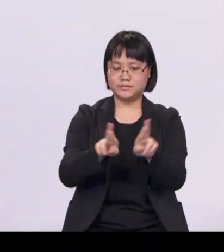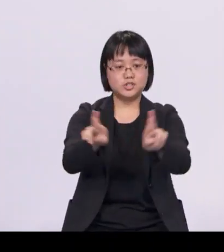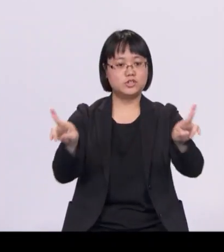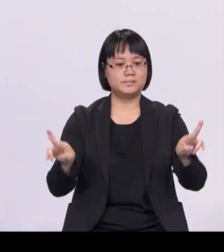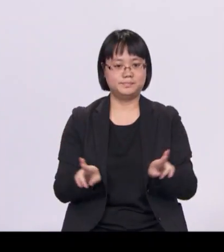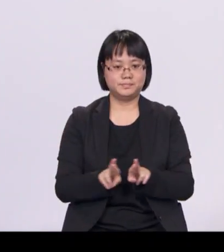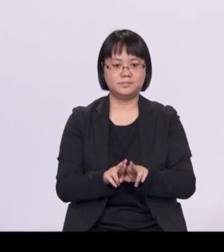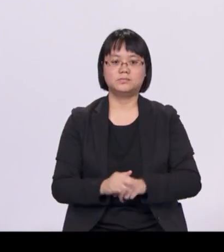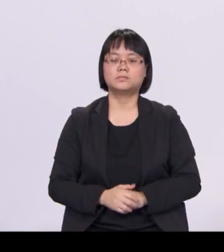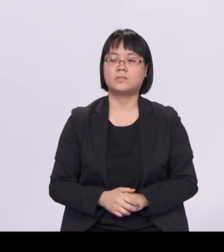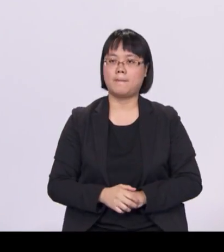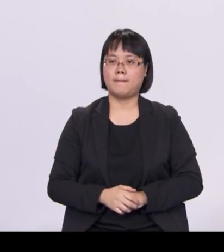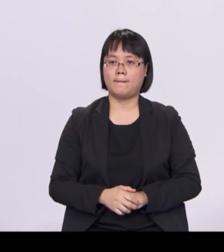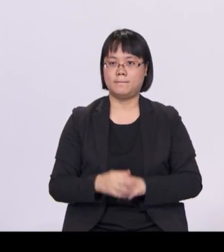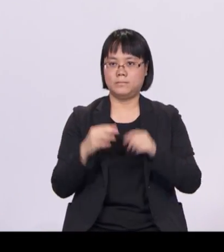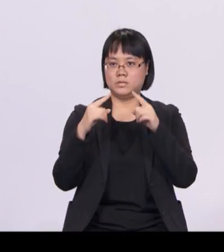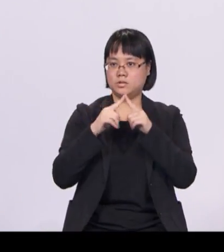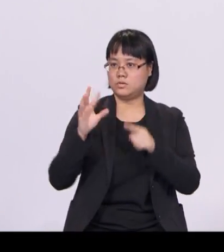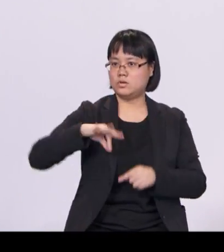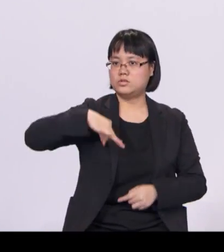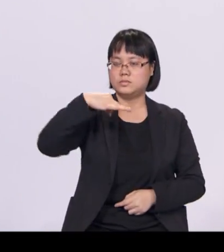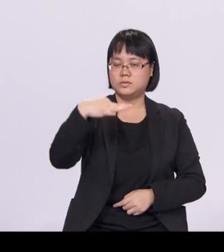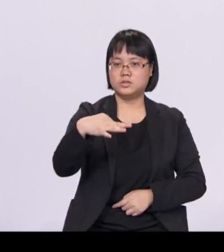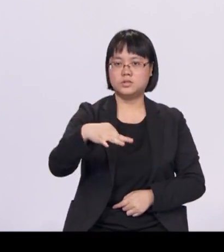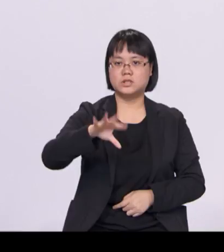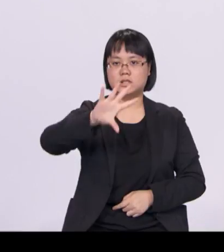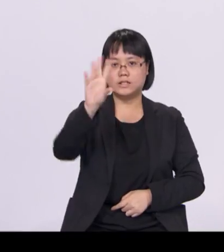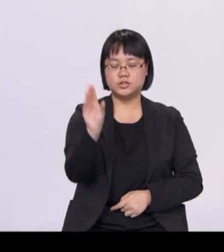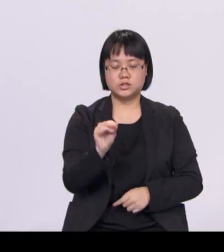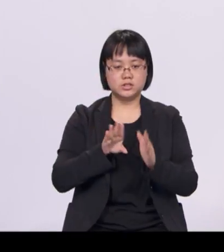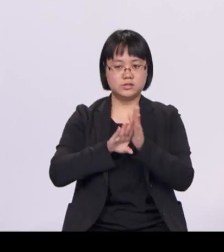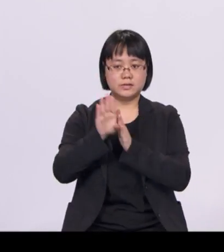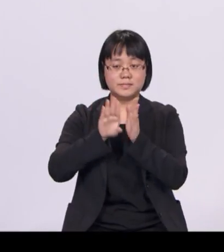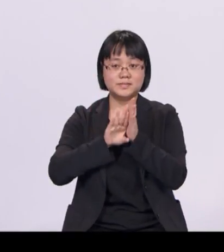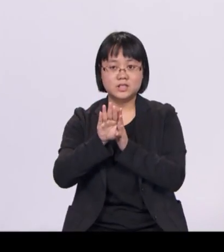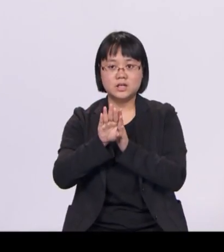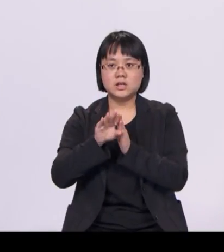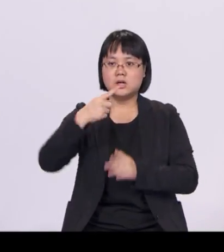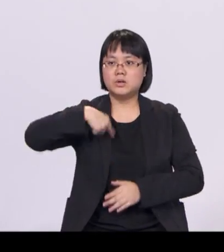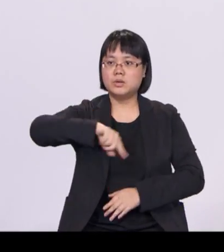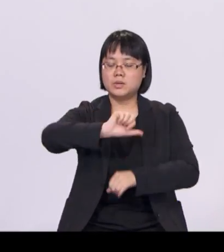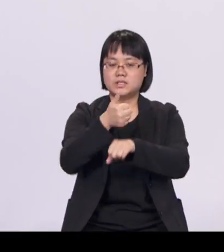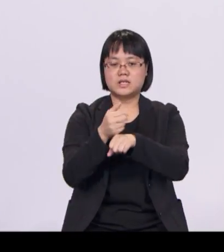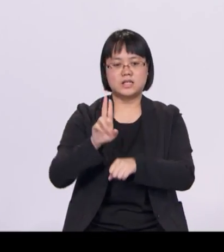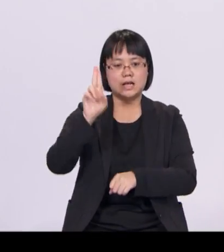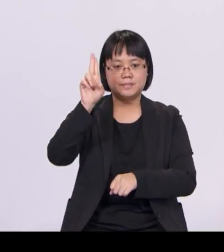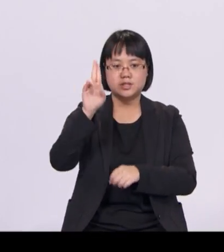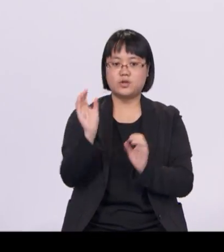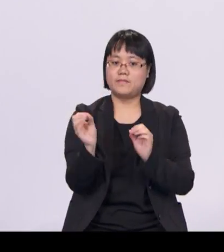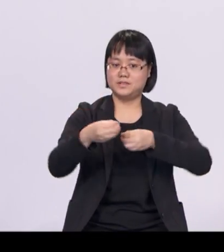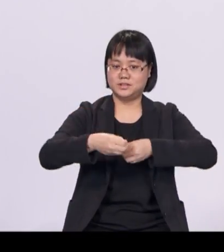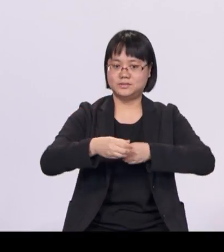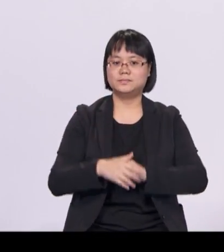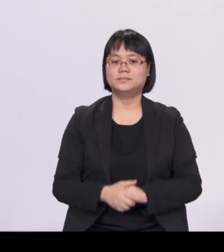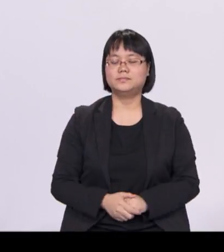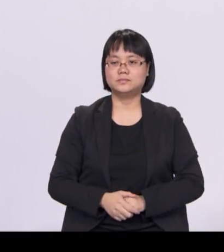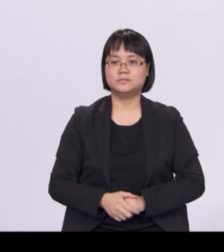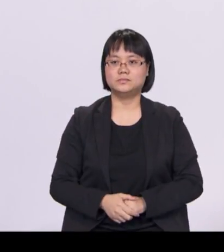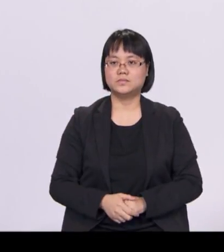To contribute to Asia's infrastructure agenda, we will set up an infrastructure office. This office